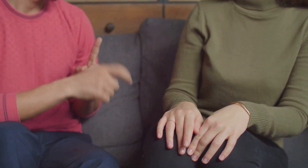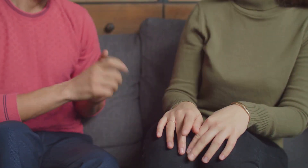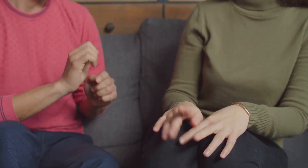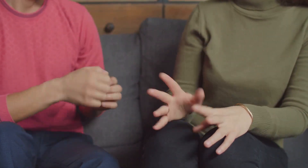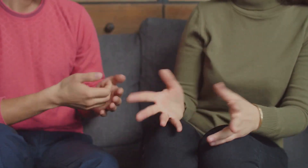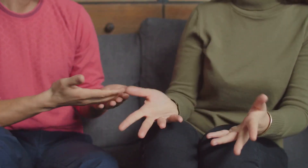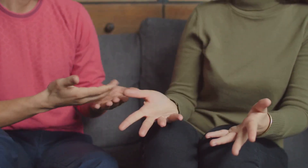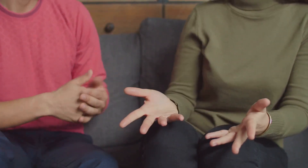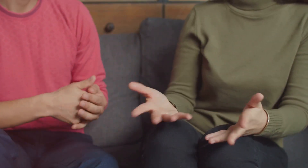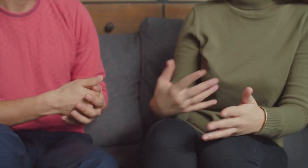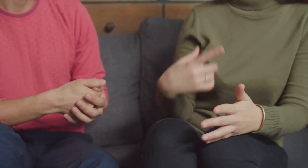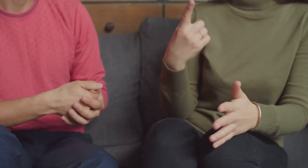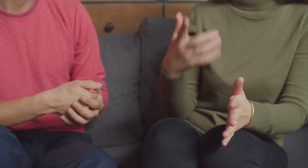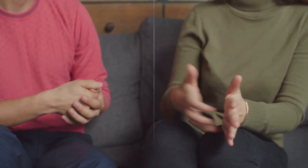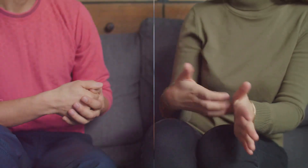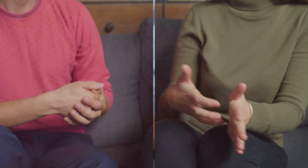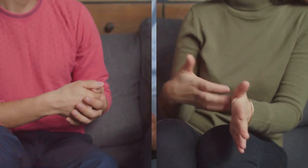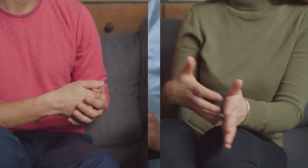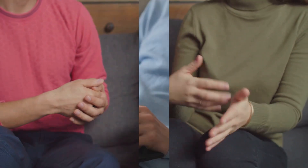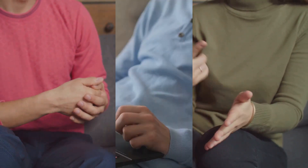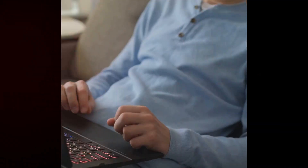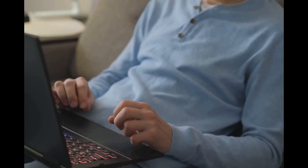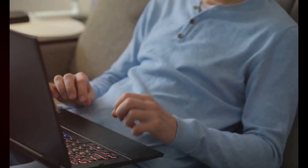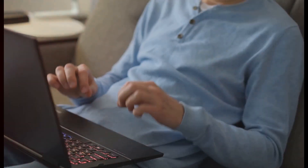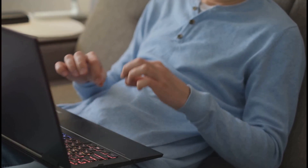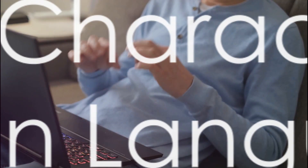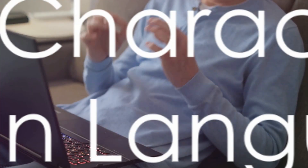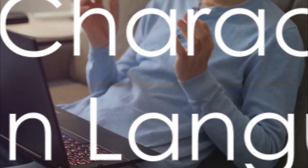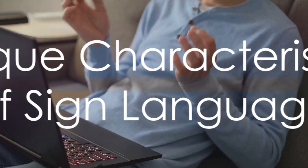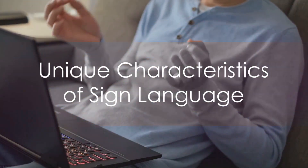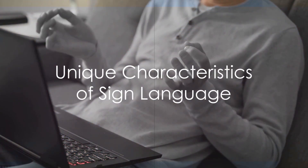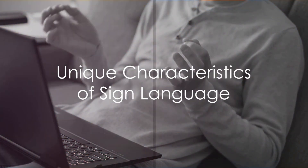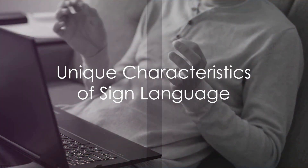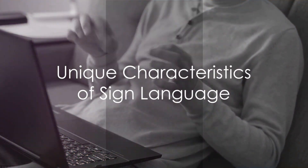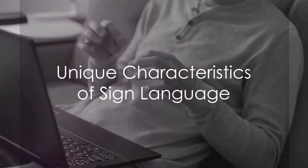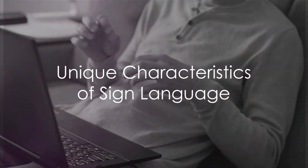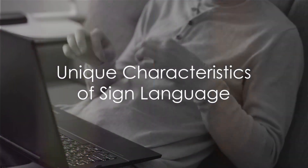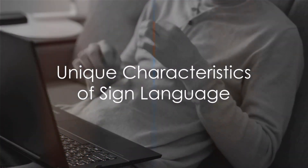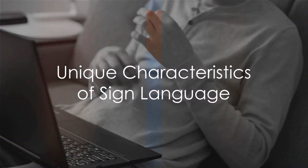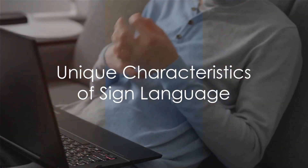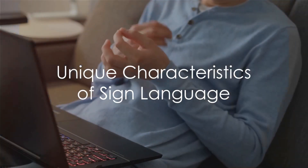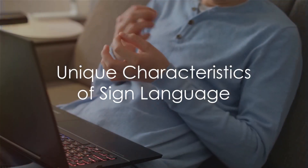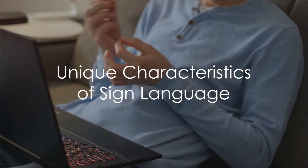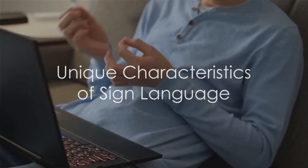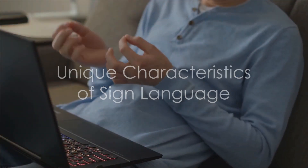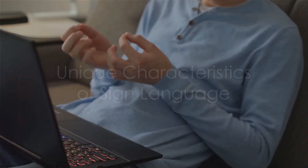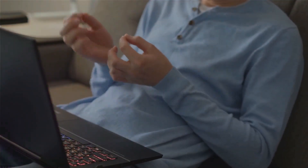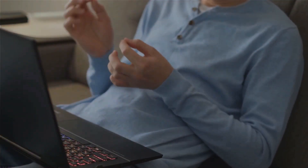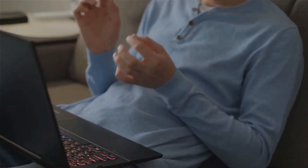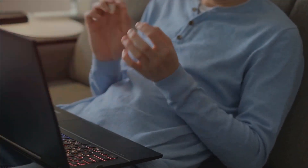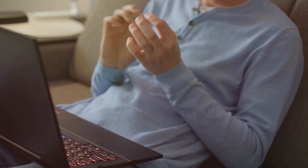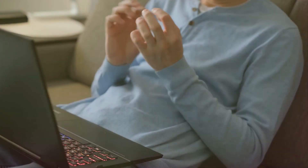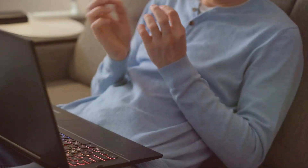and respect in every interaction. Did you know sign language is the only language that is interpreted simultaneously?